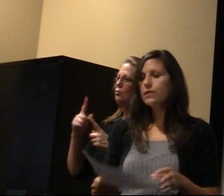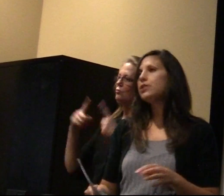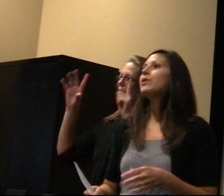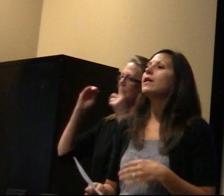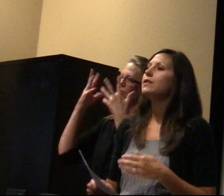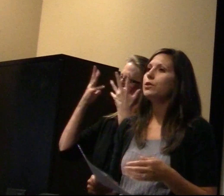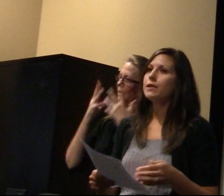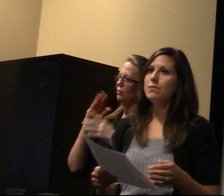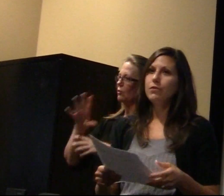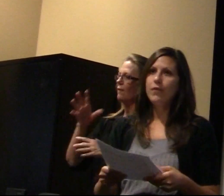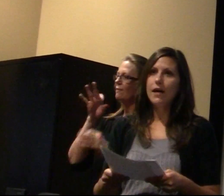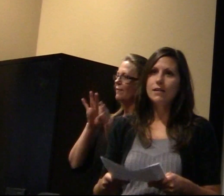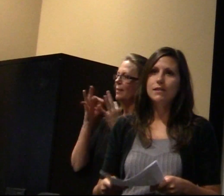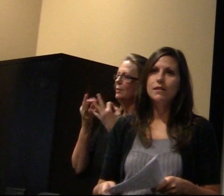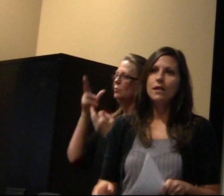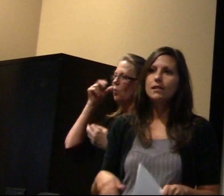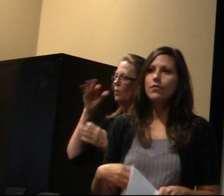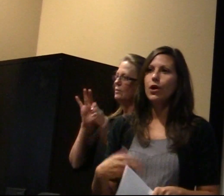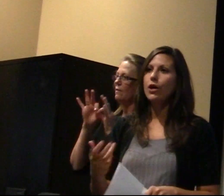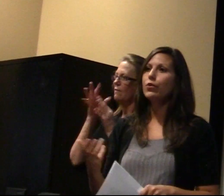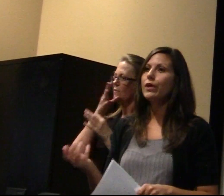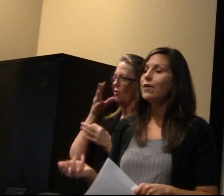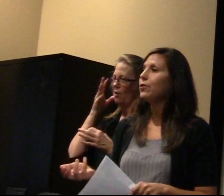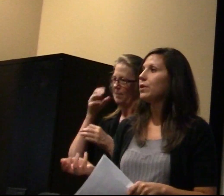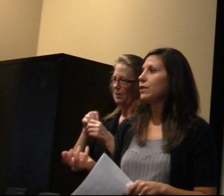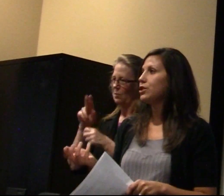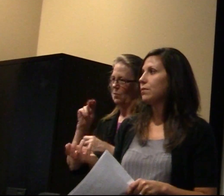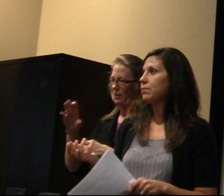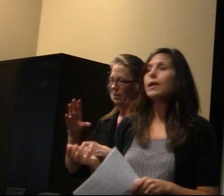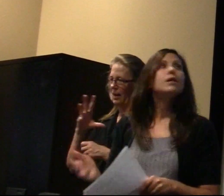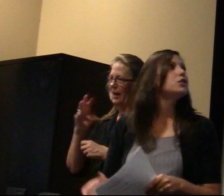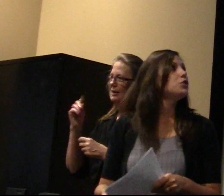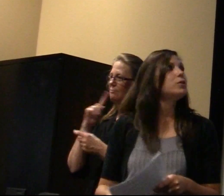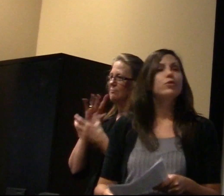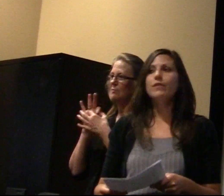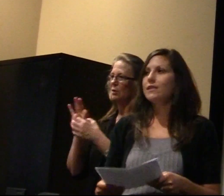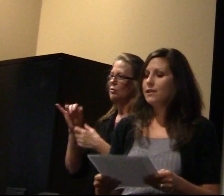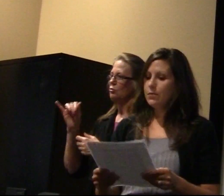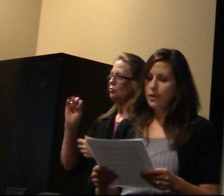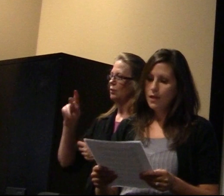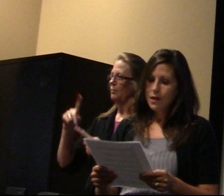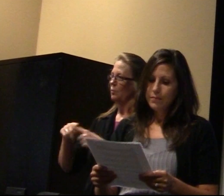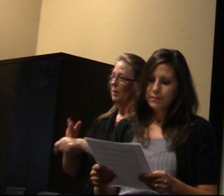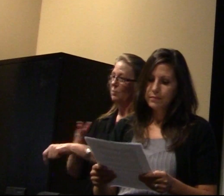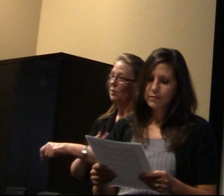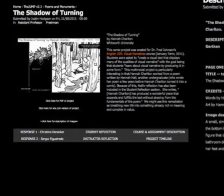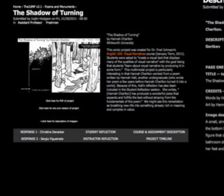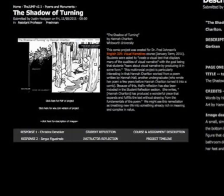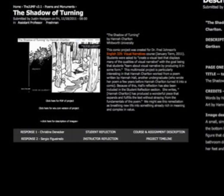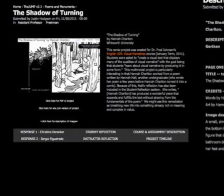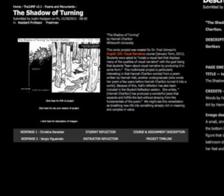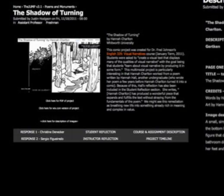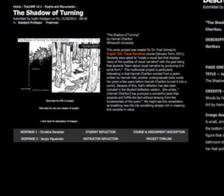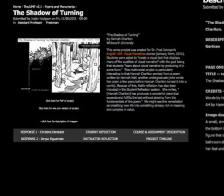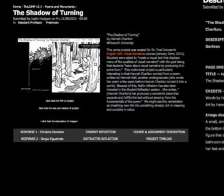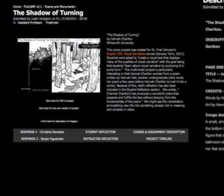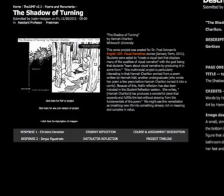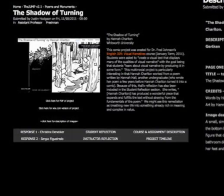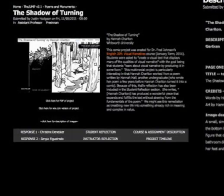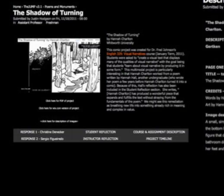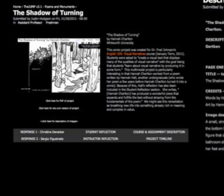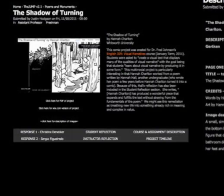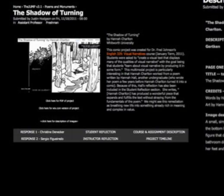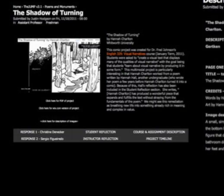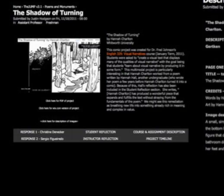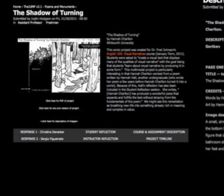Jones' story also exemplifies the success of our ongoing effort with The Jump to improve accessibility. I'll share a bit about our